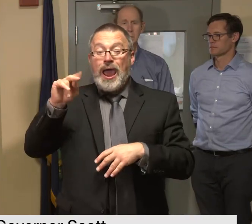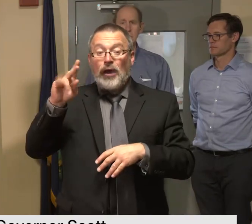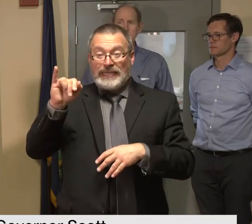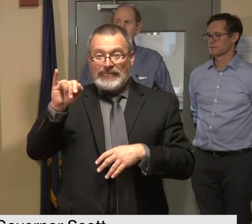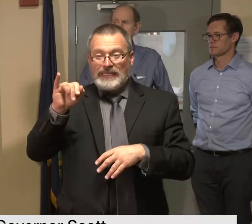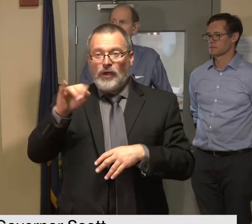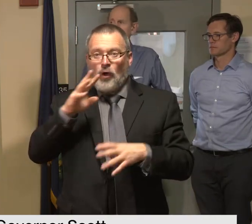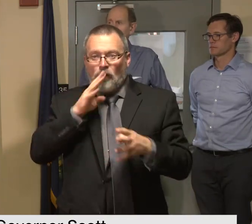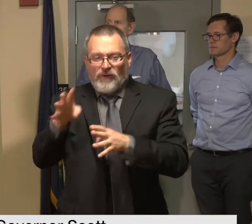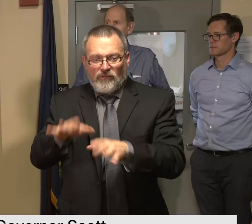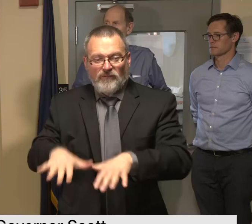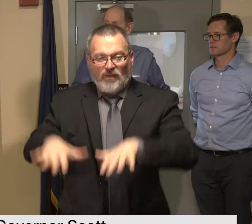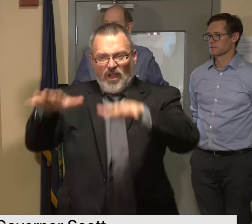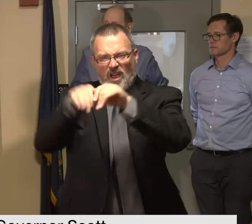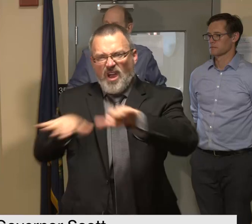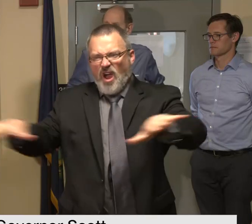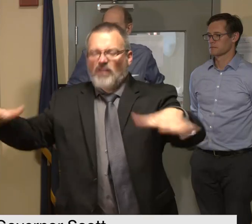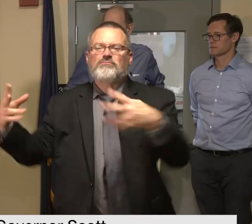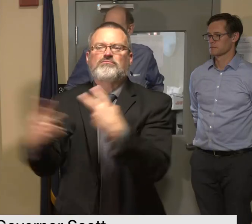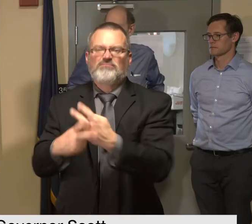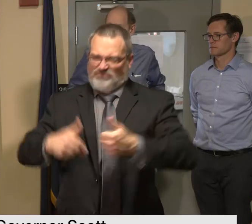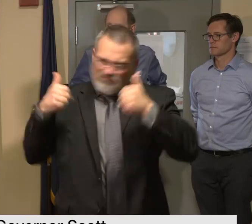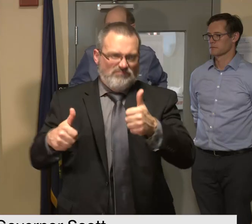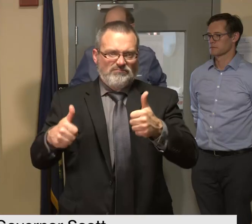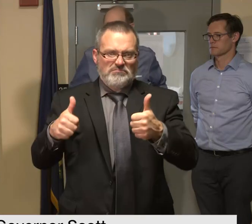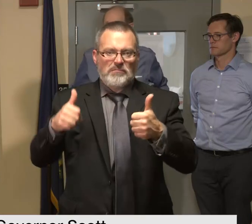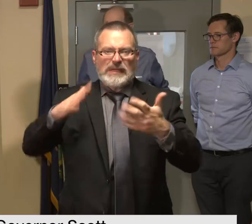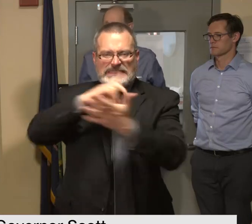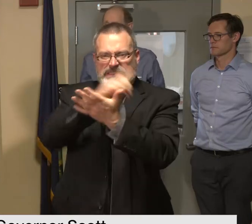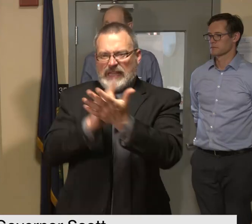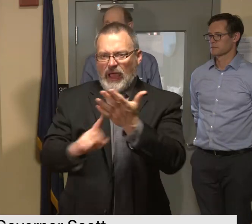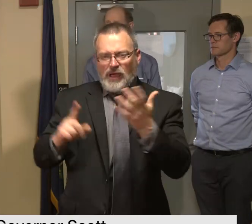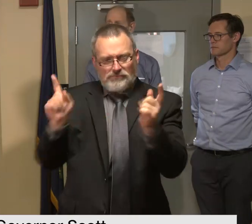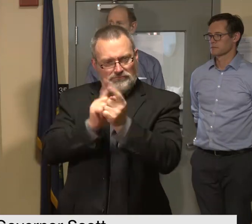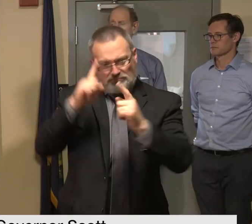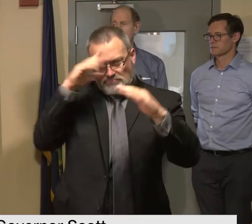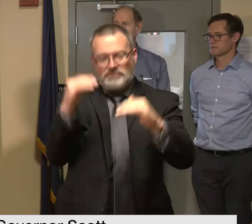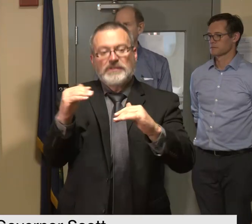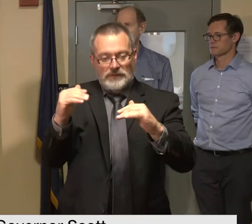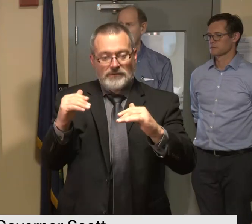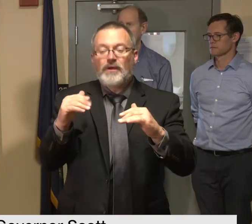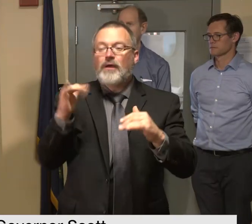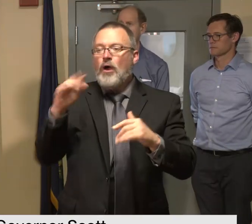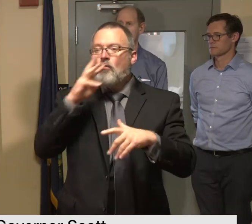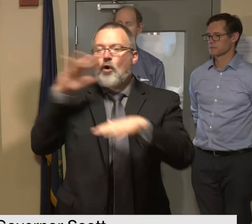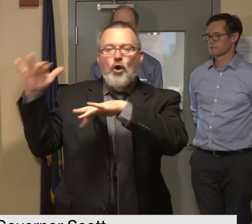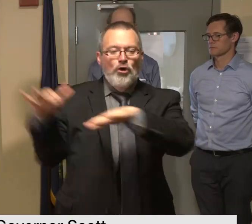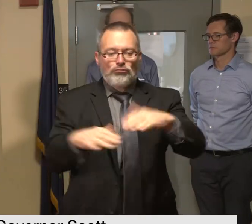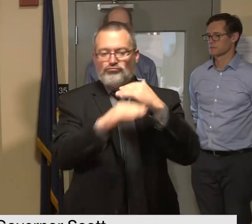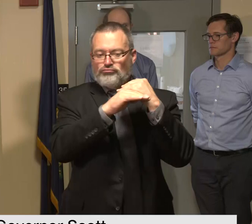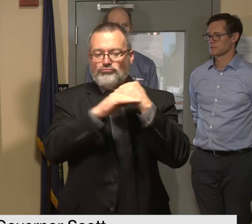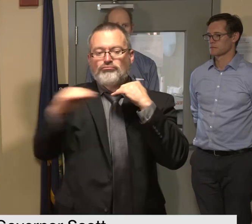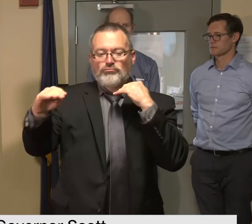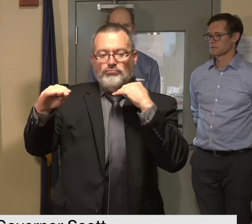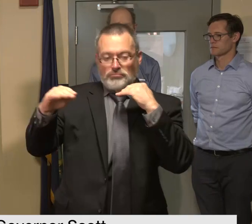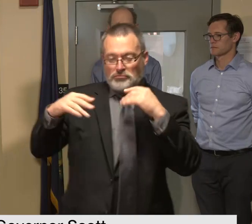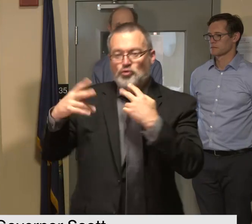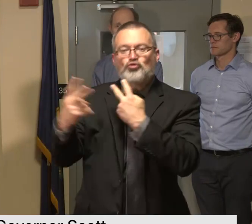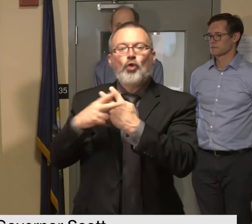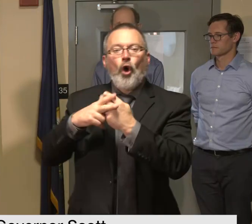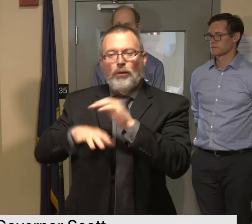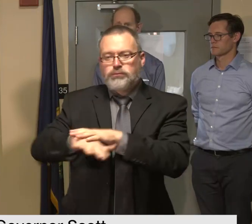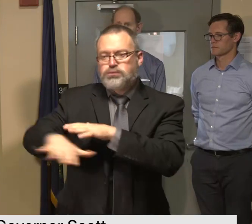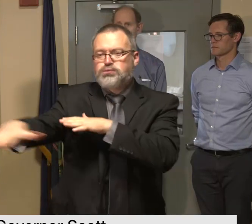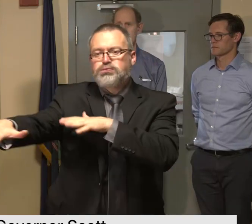their job well levels in the waterbury reservoir are stabilizing with plenty of storage remaining and in wrightsville and east